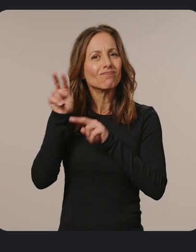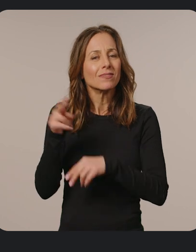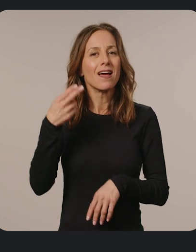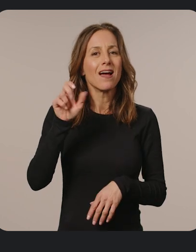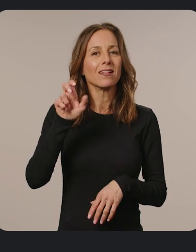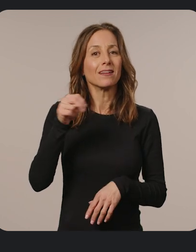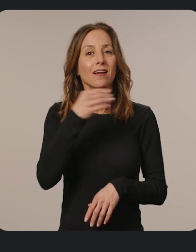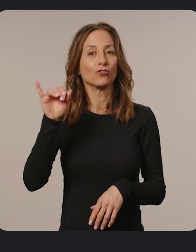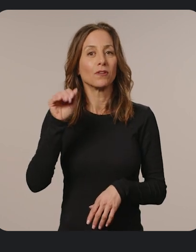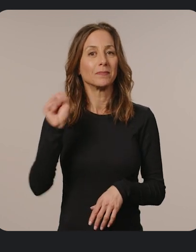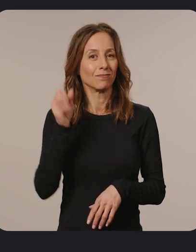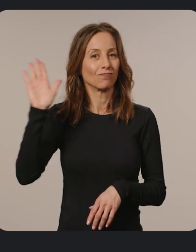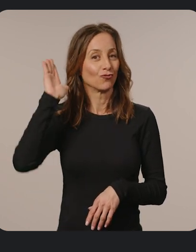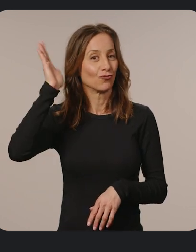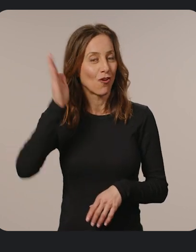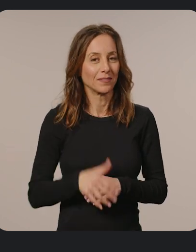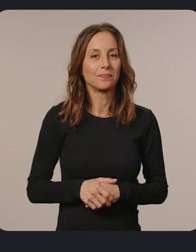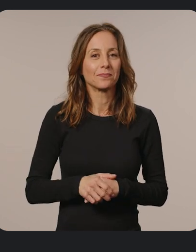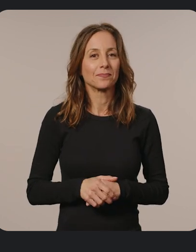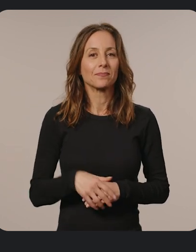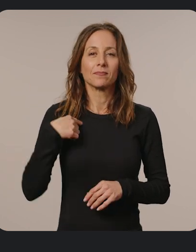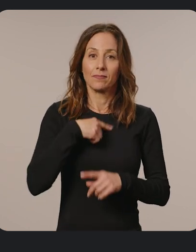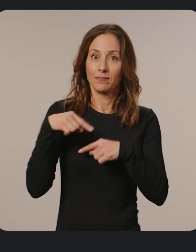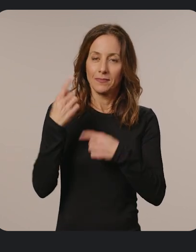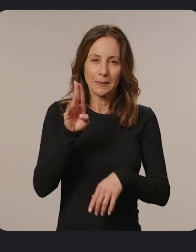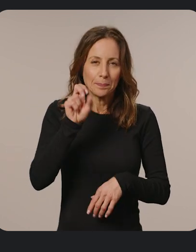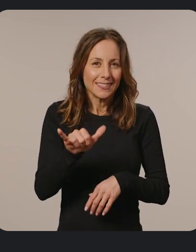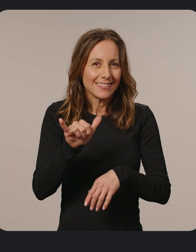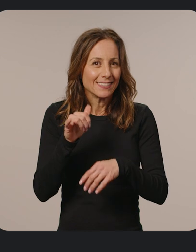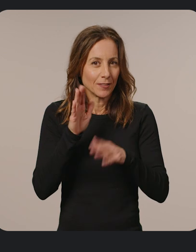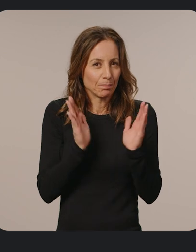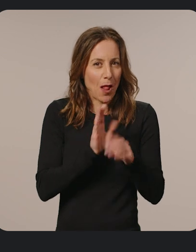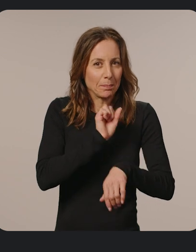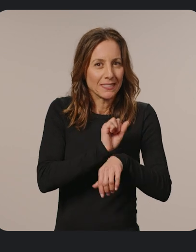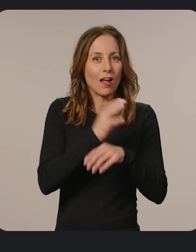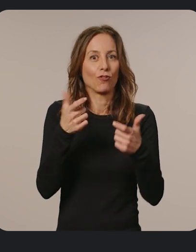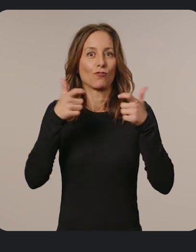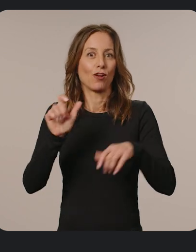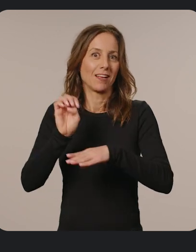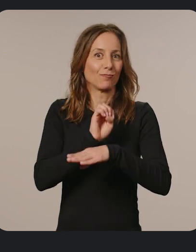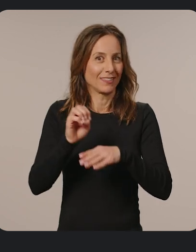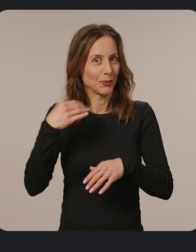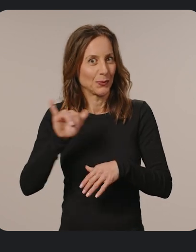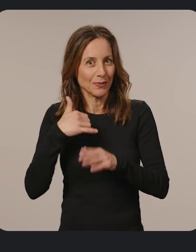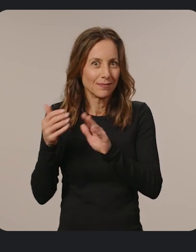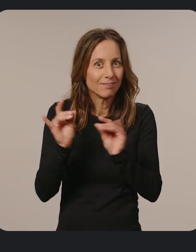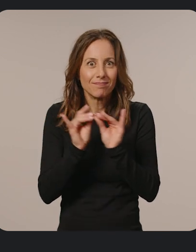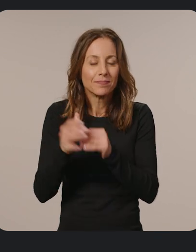head over to Helen and James' talk. We've been busy on the small business and large enterprise front too. We saw